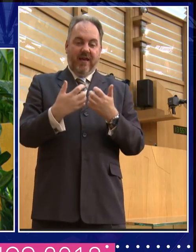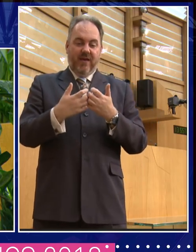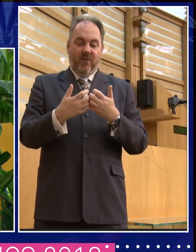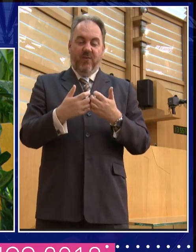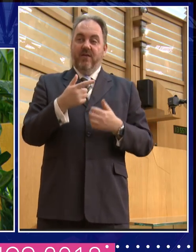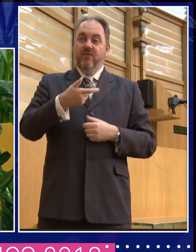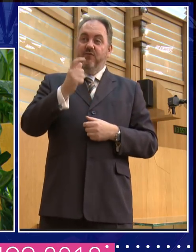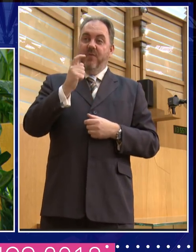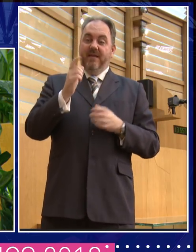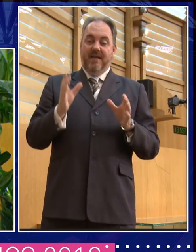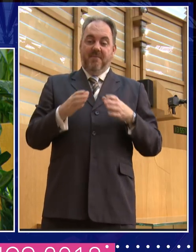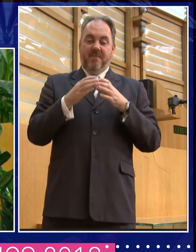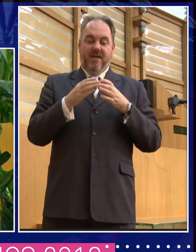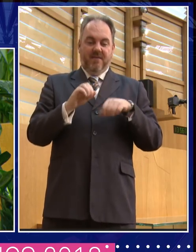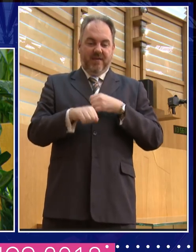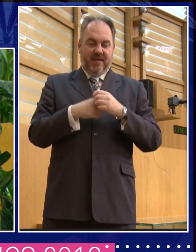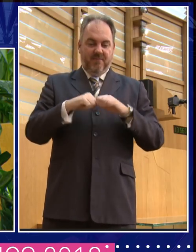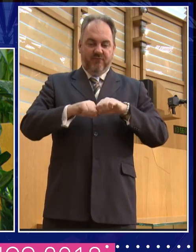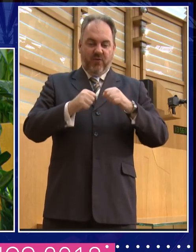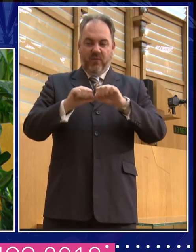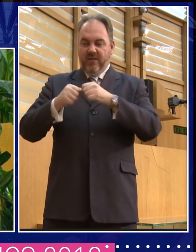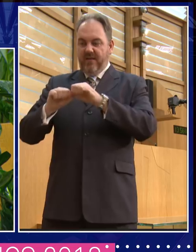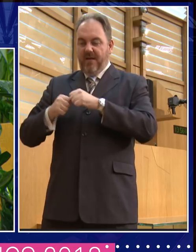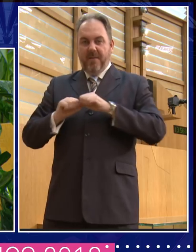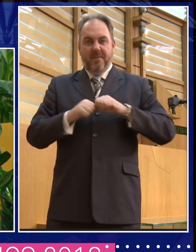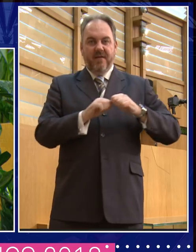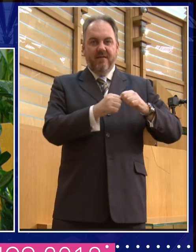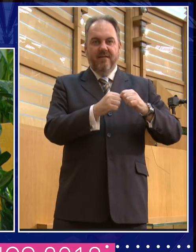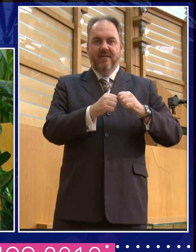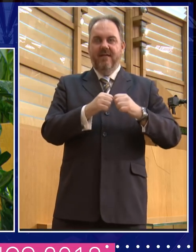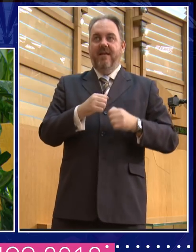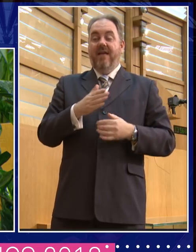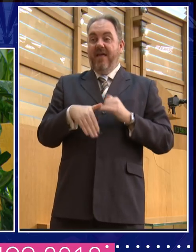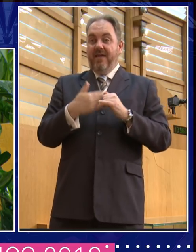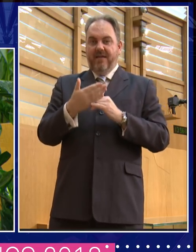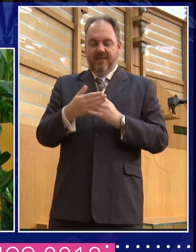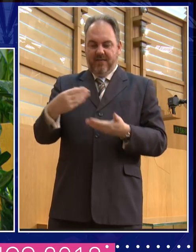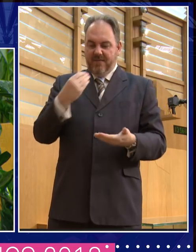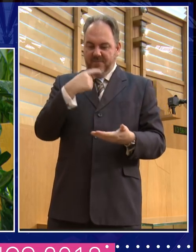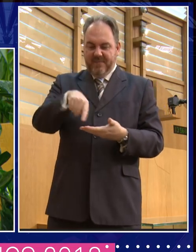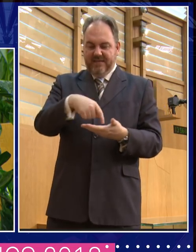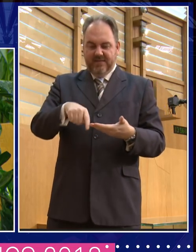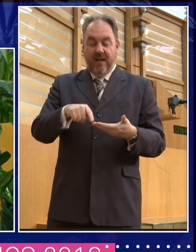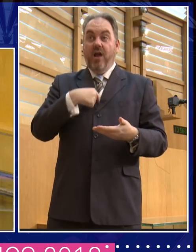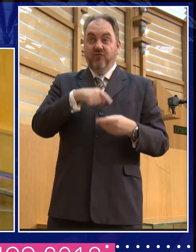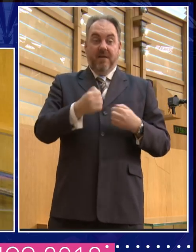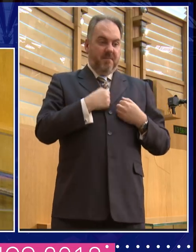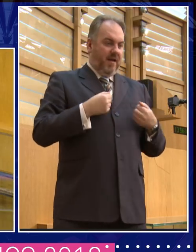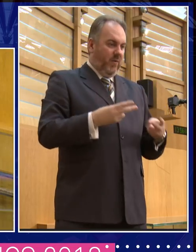you know, after a few attempts at this, I had to agree. was so dreadful. the pizza. I said, all right, let's do the pizza. And we did.